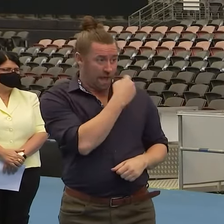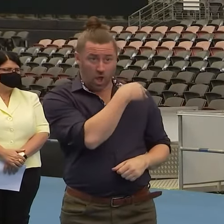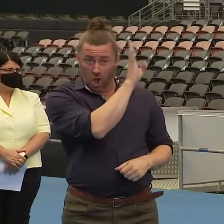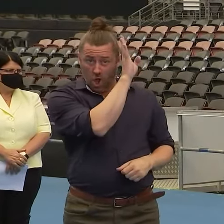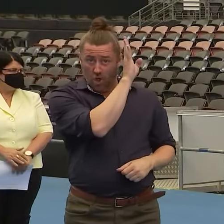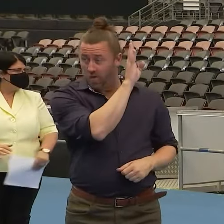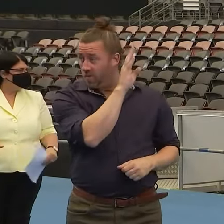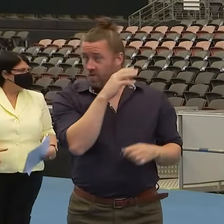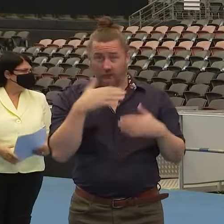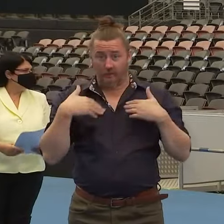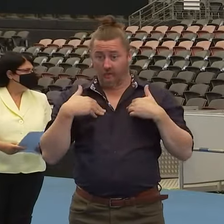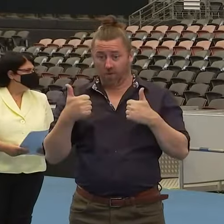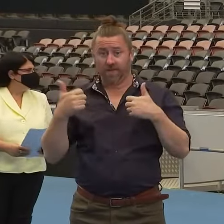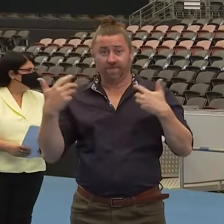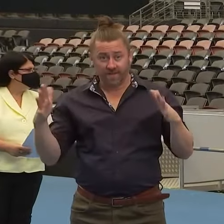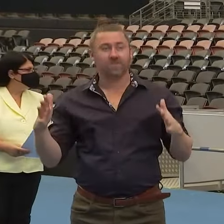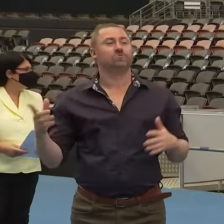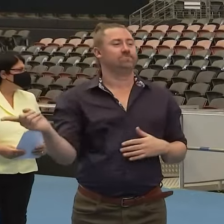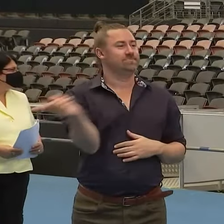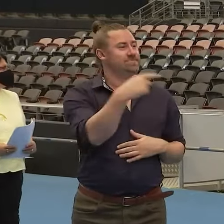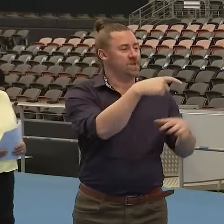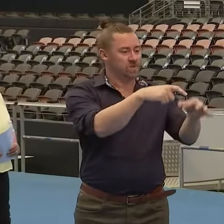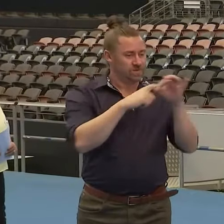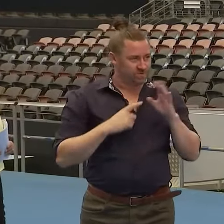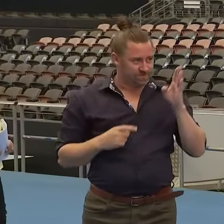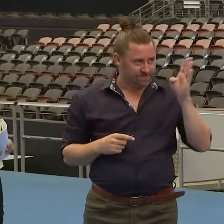All right. I'm happy to answer any other questions.